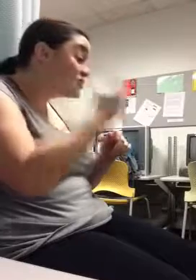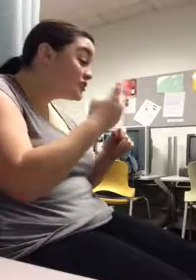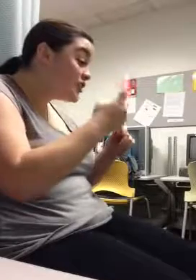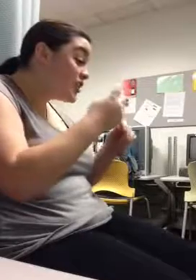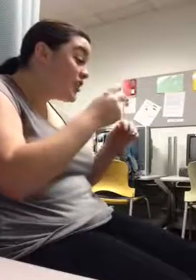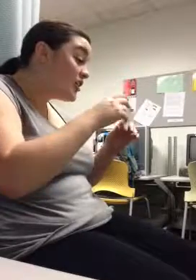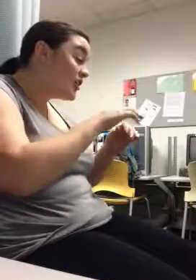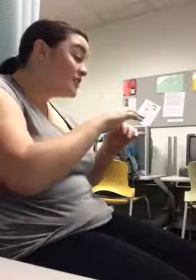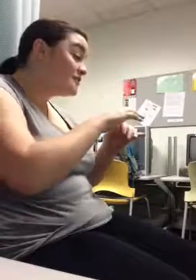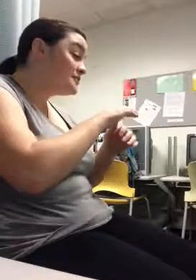wonderful.